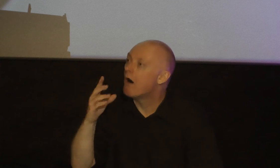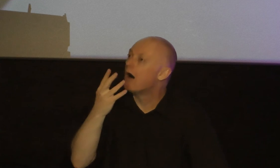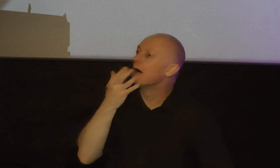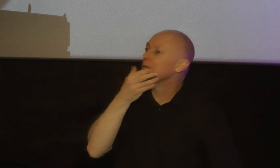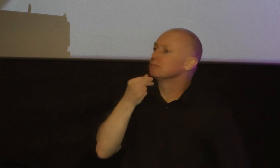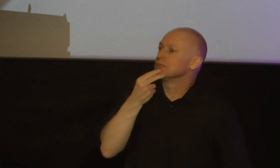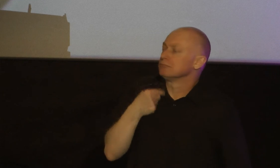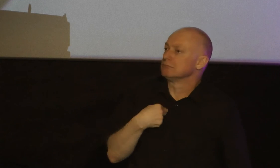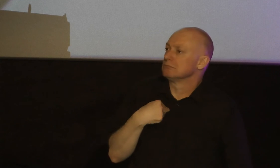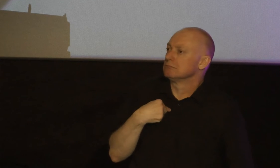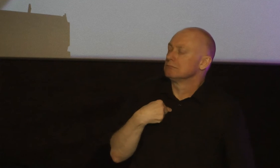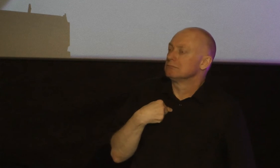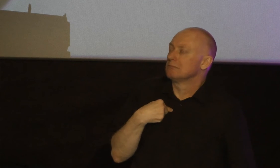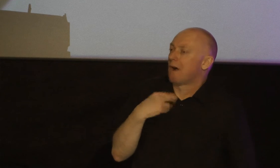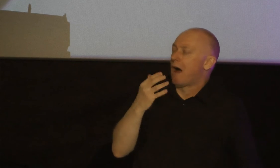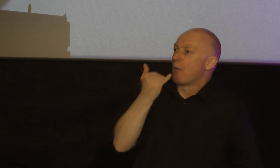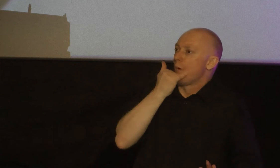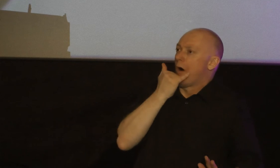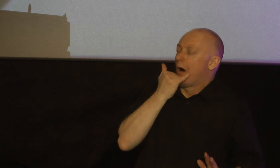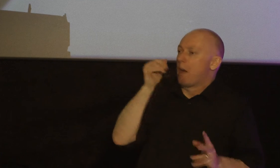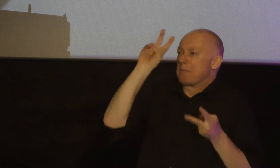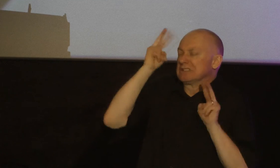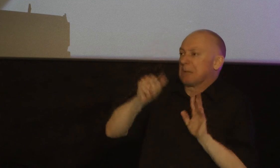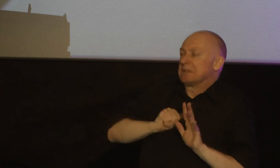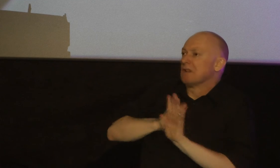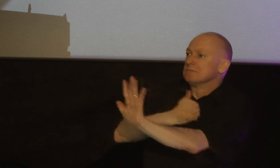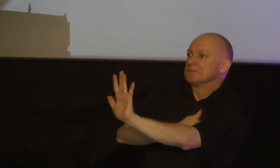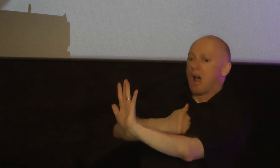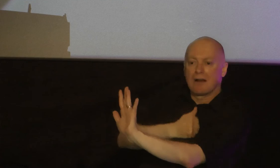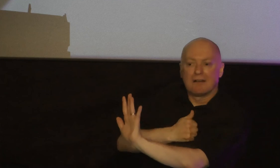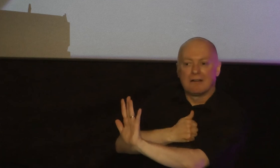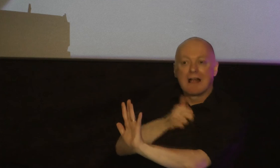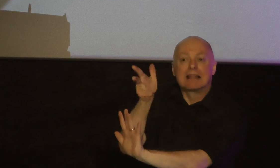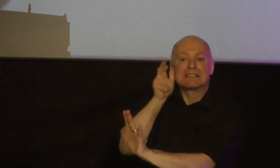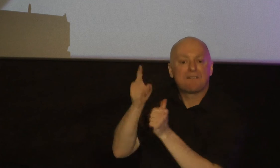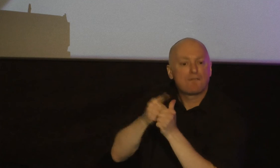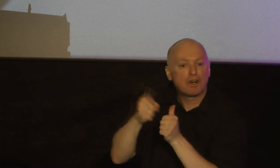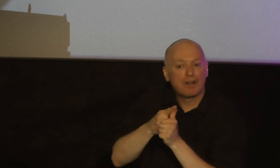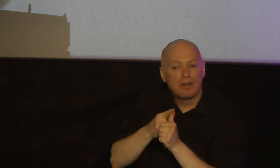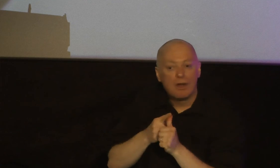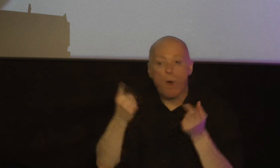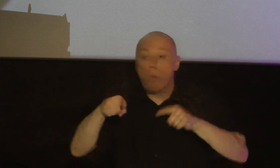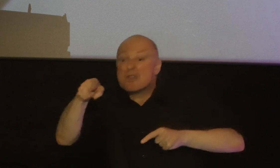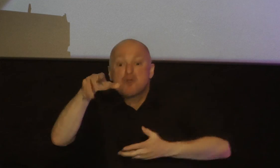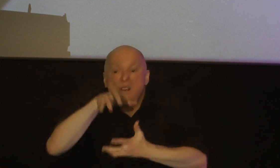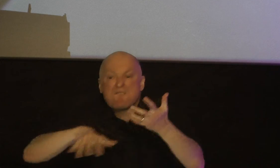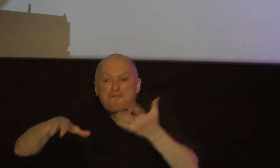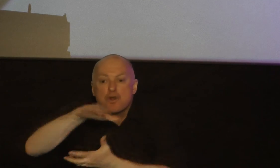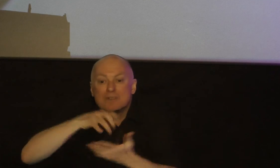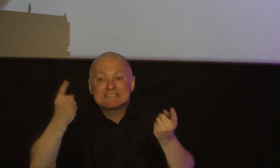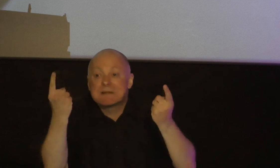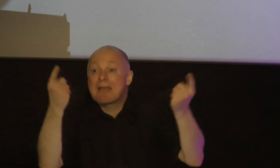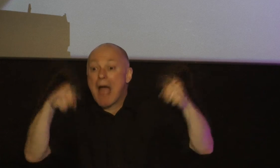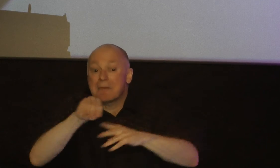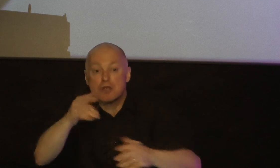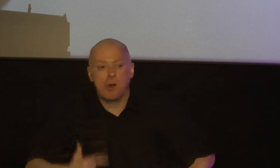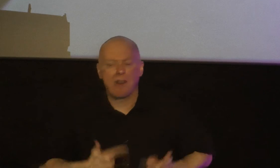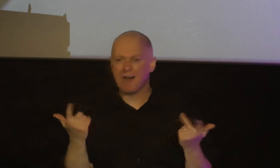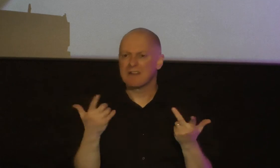wrong when you listen you can see those things when you're confused about something that's happening in your life in your church in your